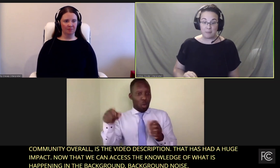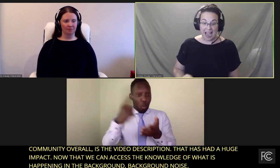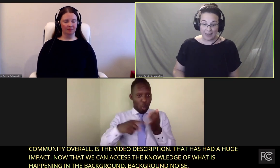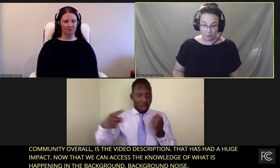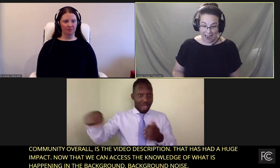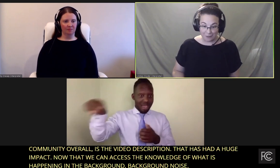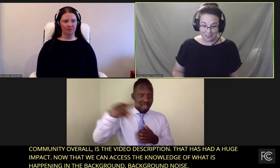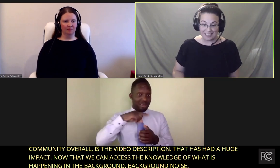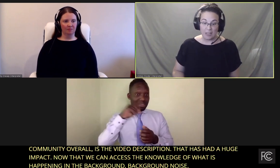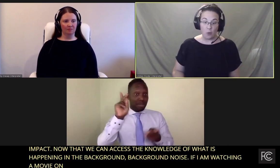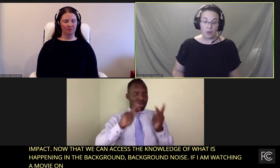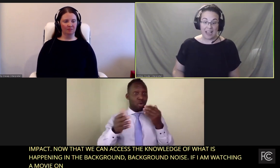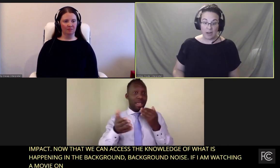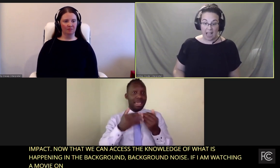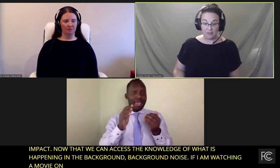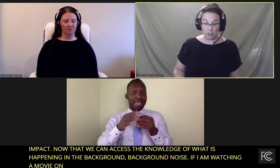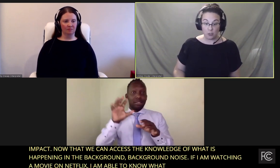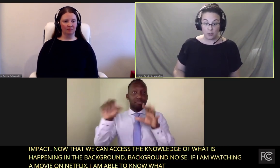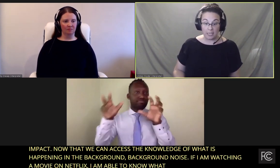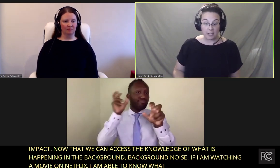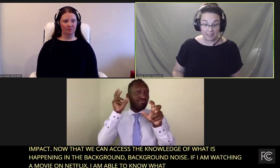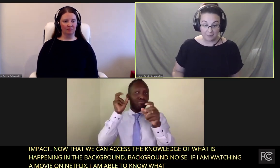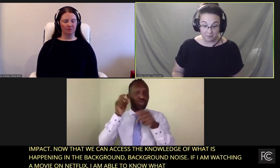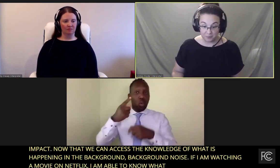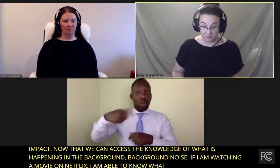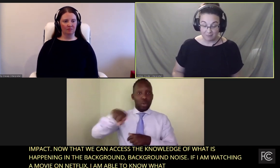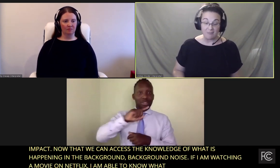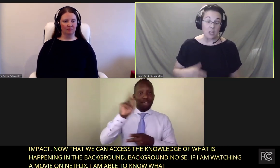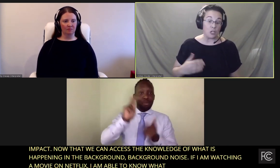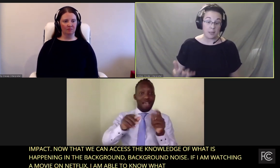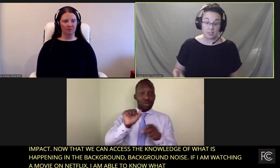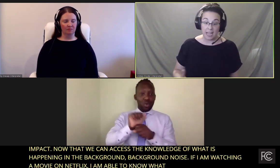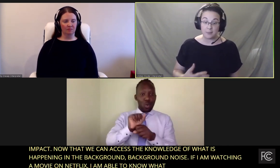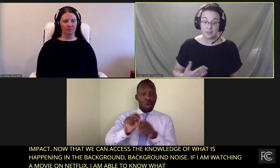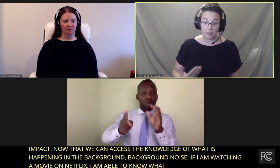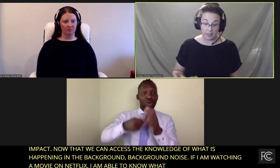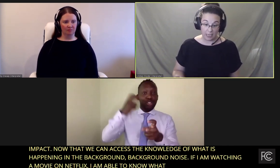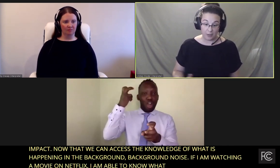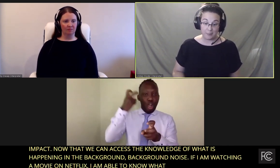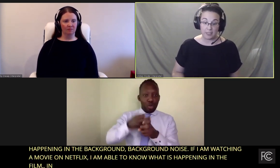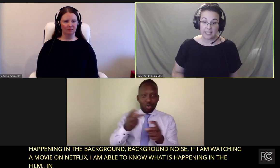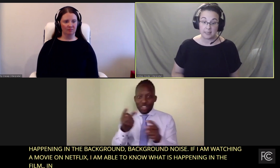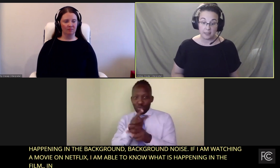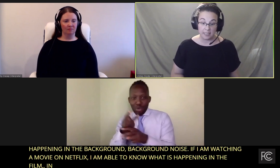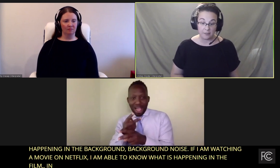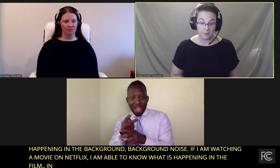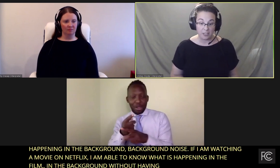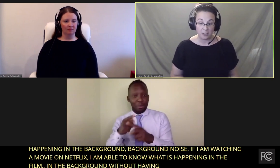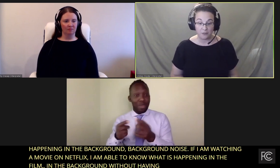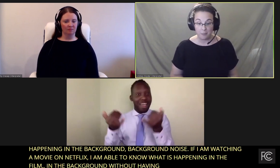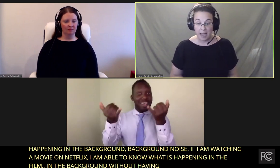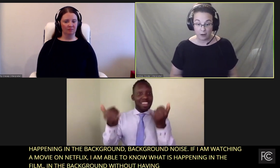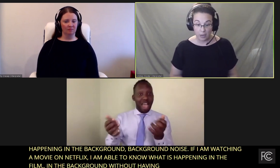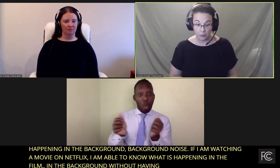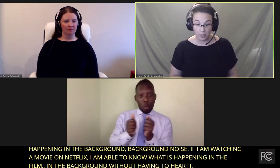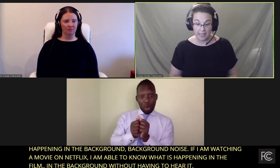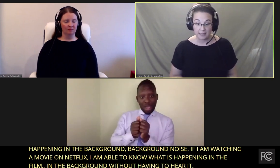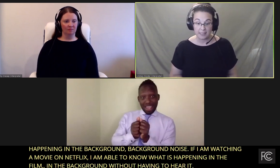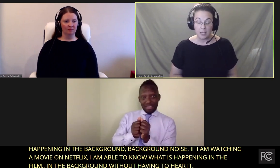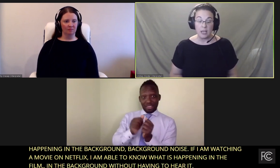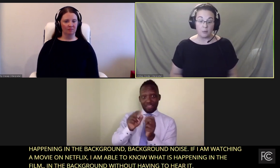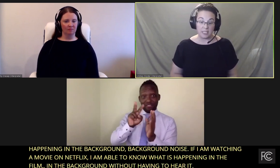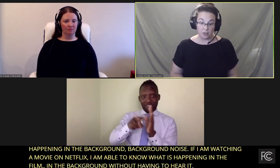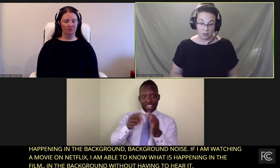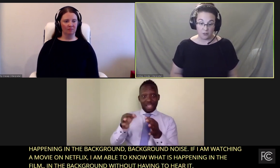in the background, without having to hear it. You know, sometimes hearing people are getting subtle information from background